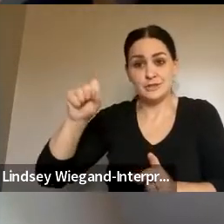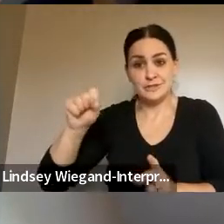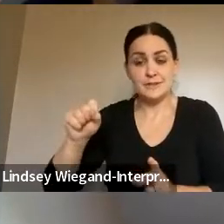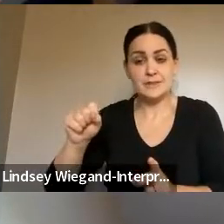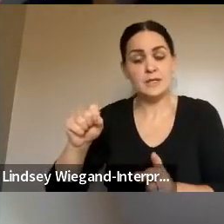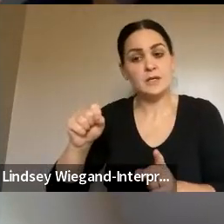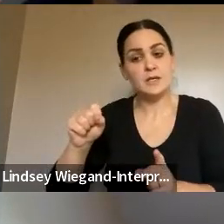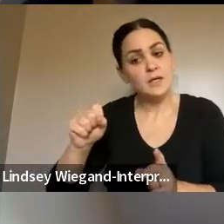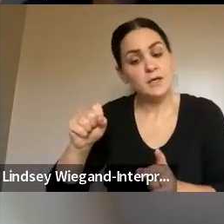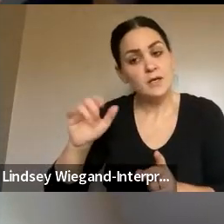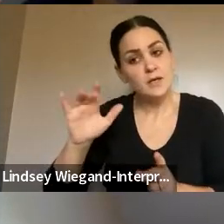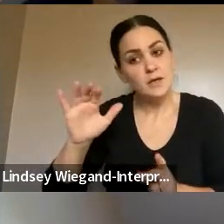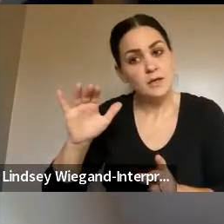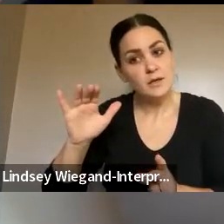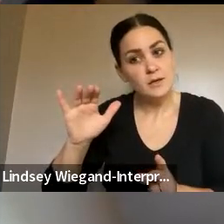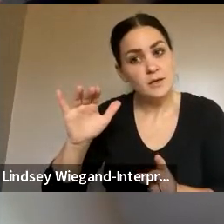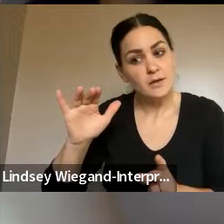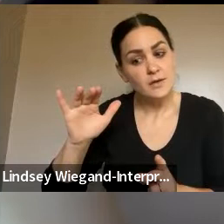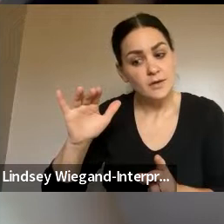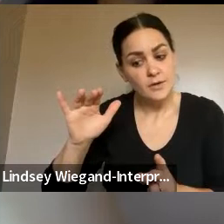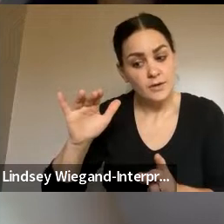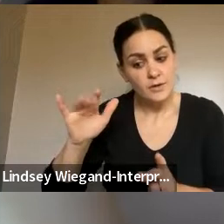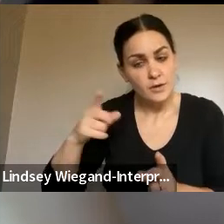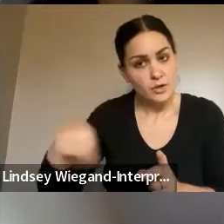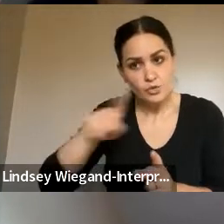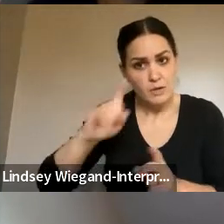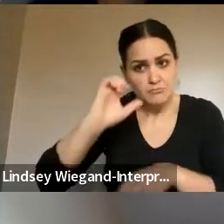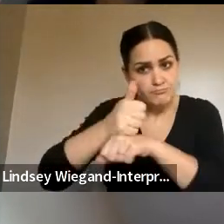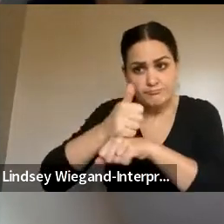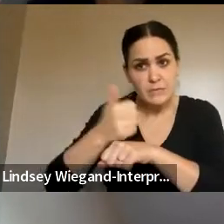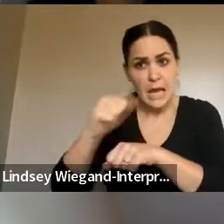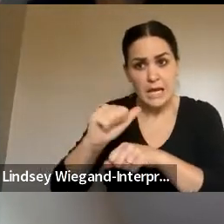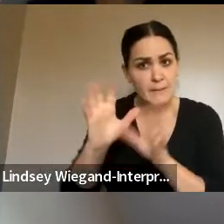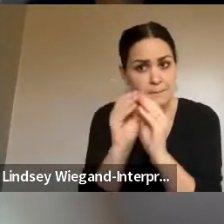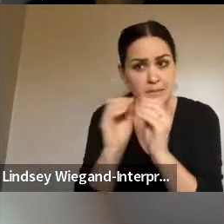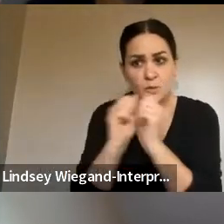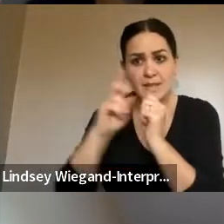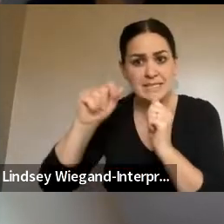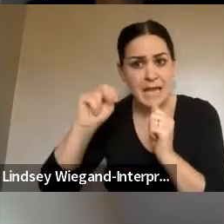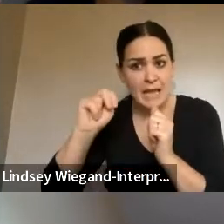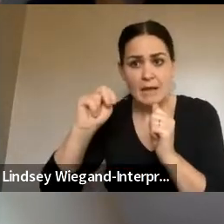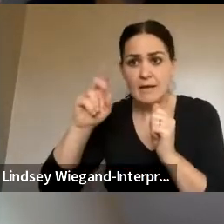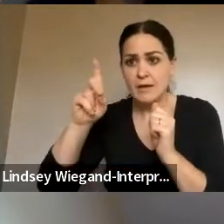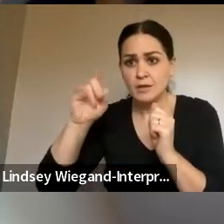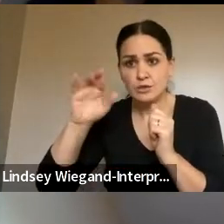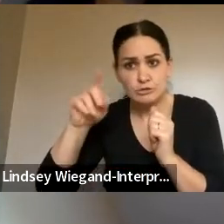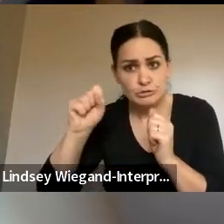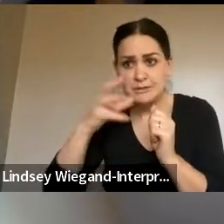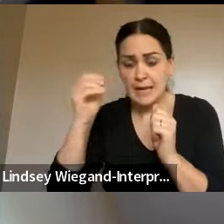any meetings or possible meetings, Dan Dirks, and yourself, because he did email you, sir.